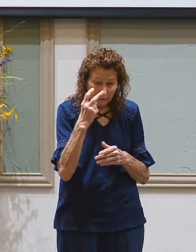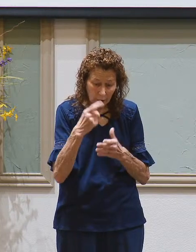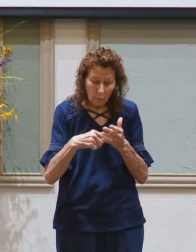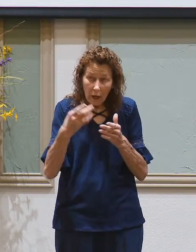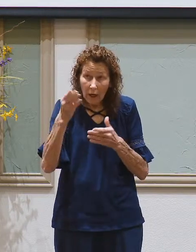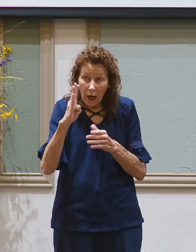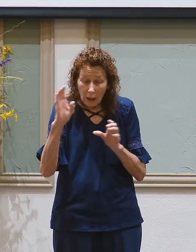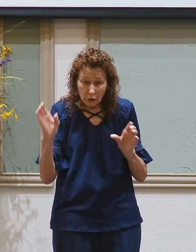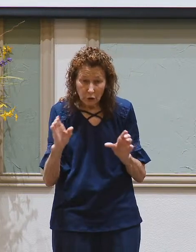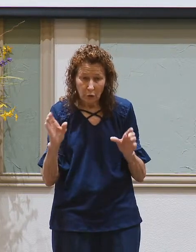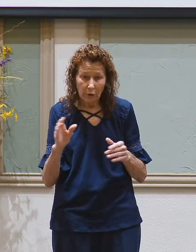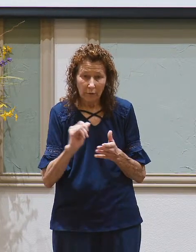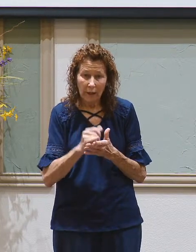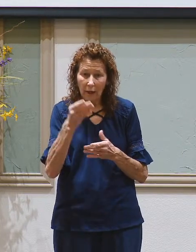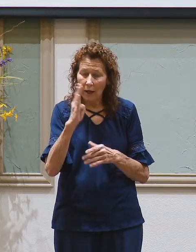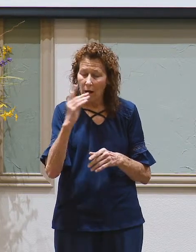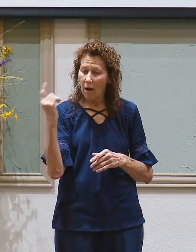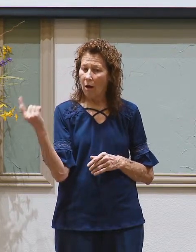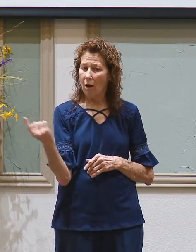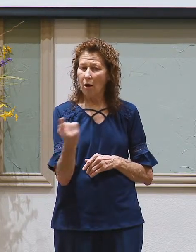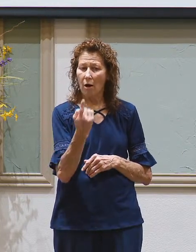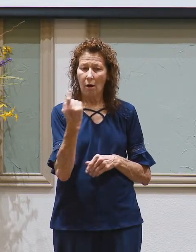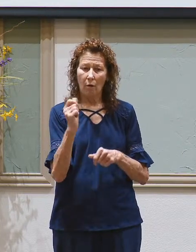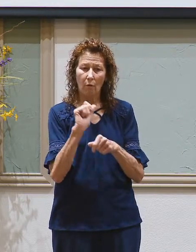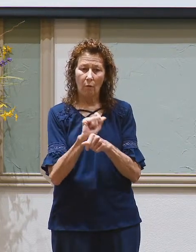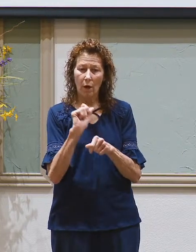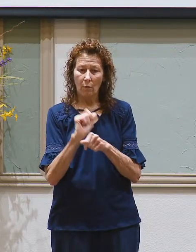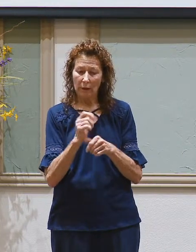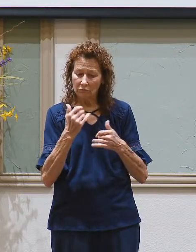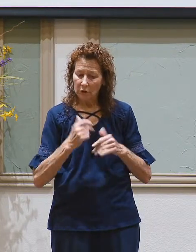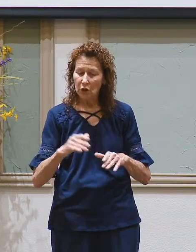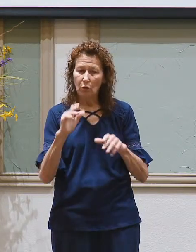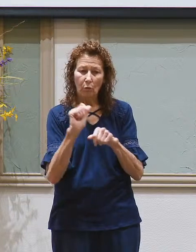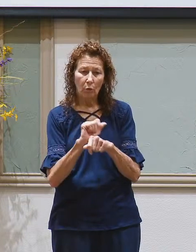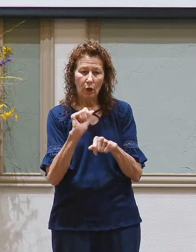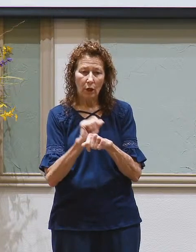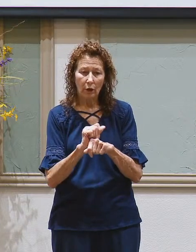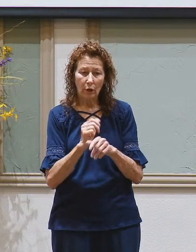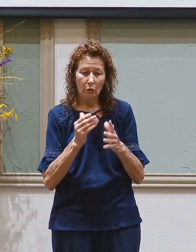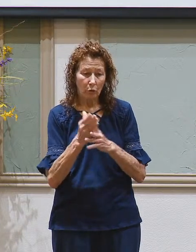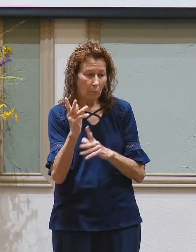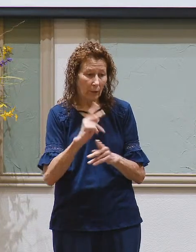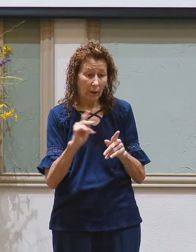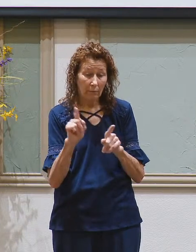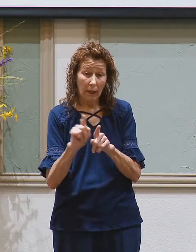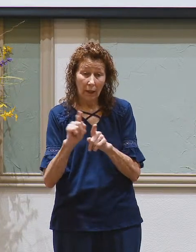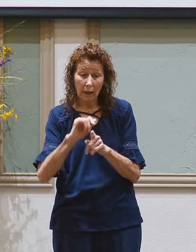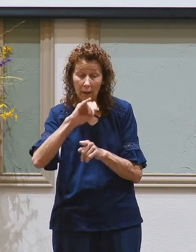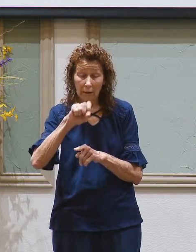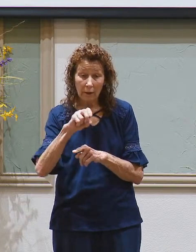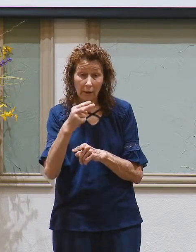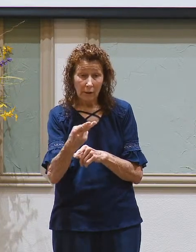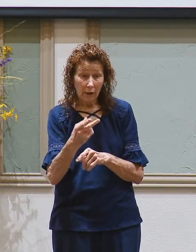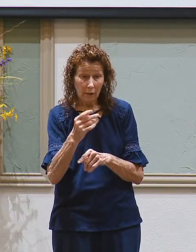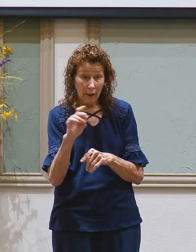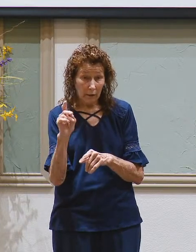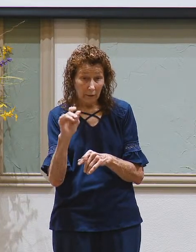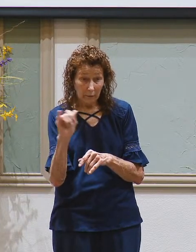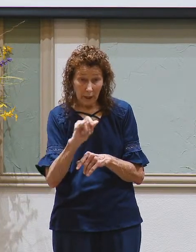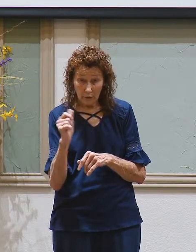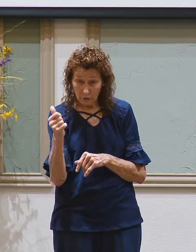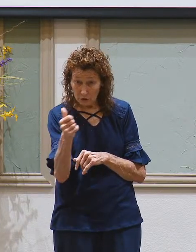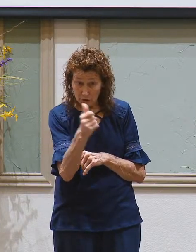That God has always worked and is still working through people like Joseph and through people like you